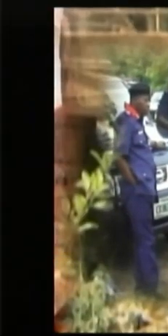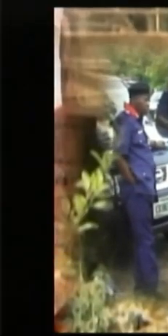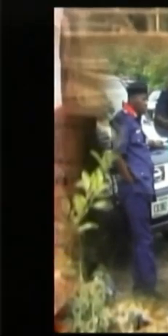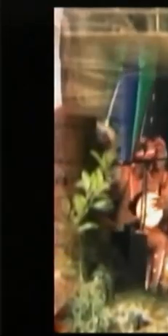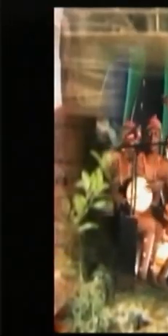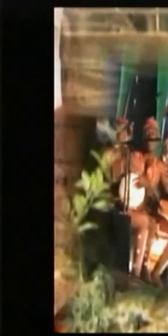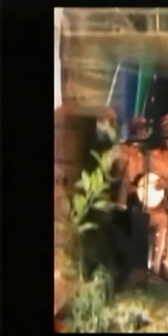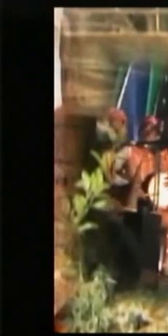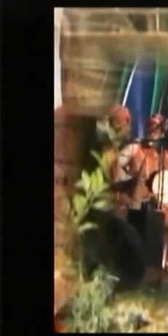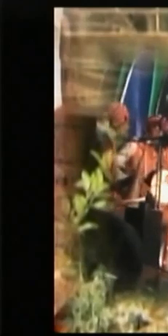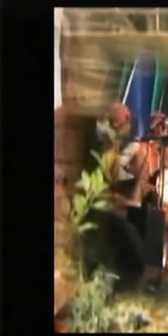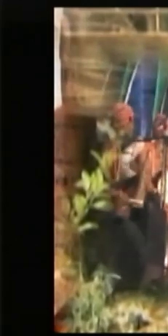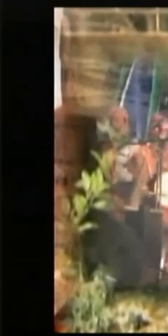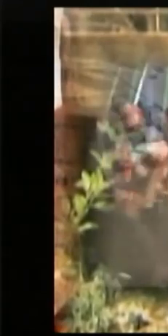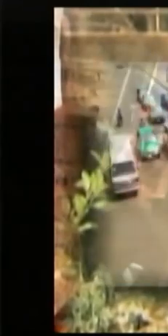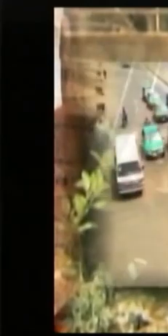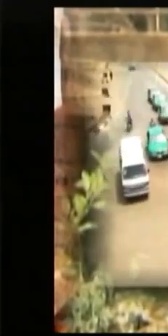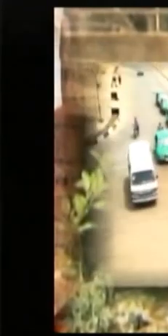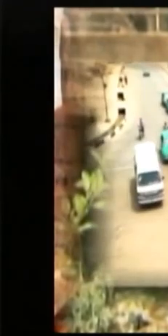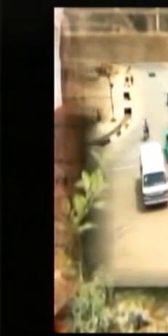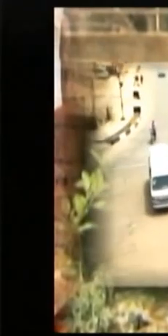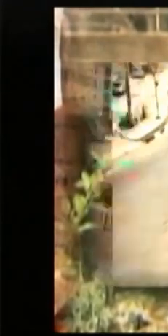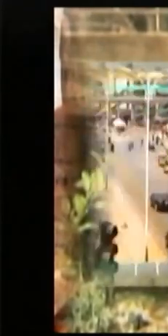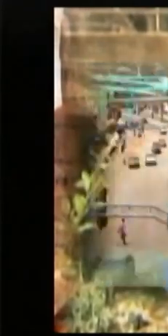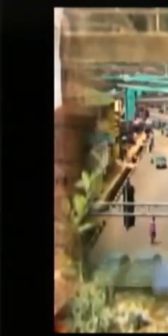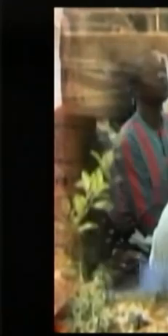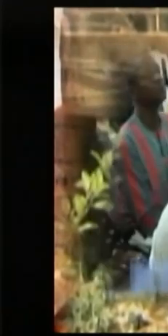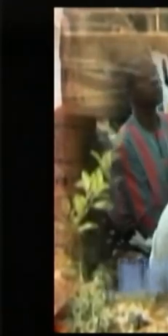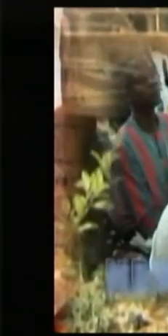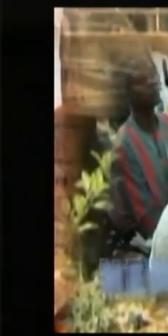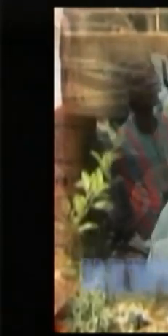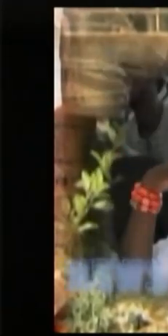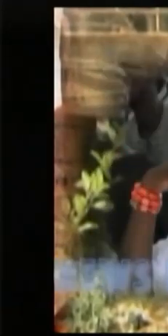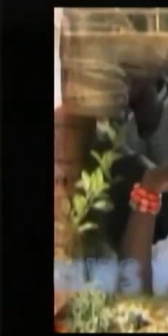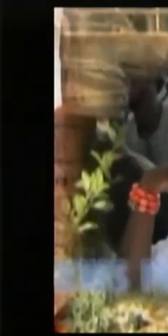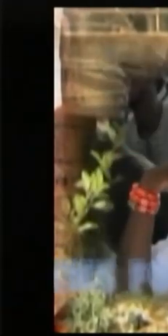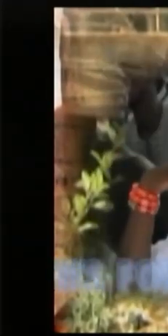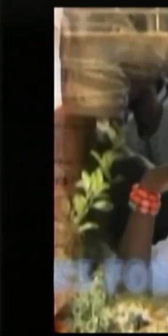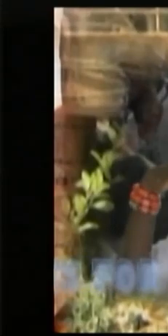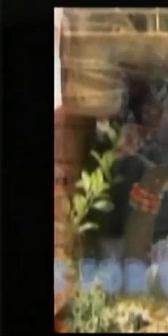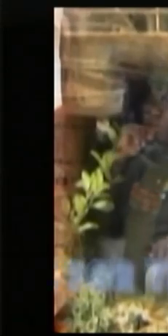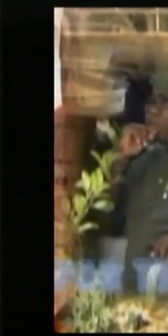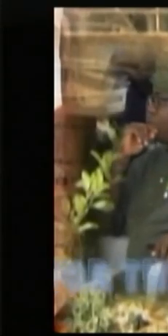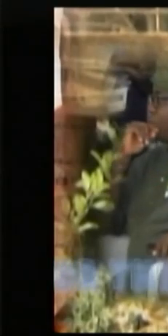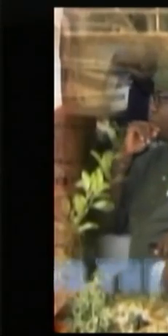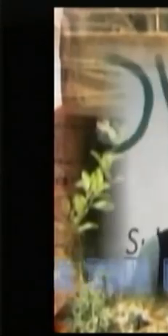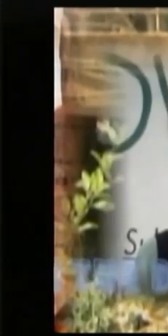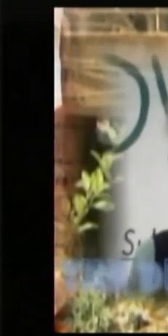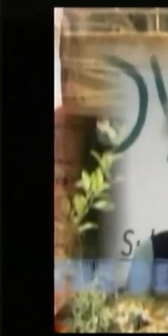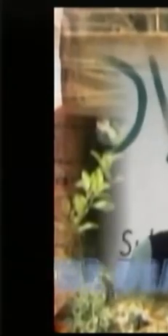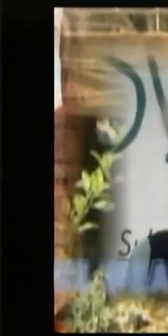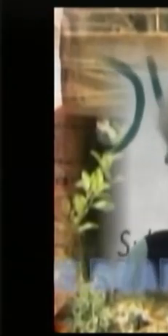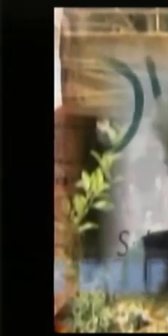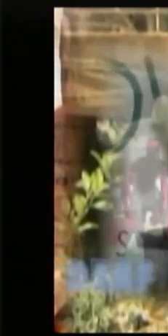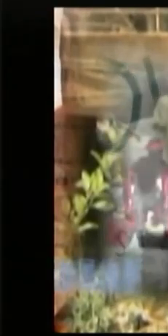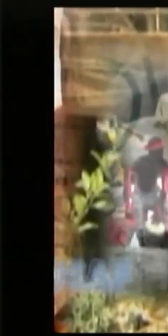night.